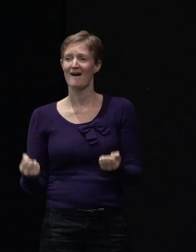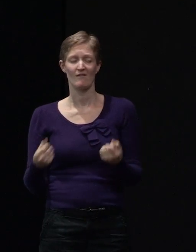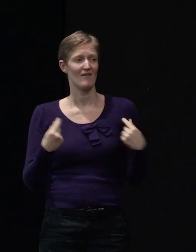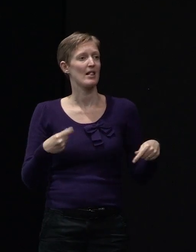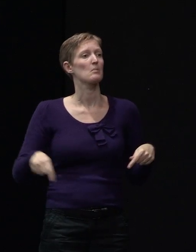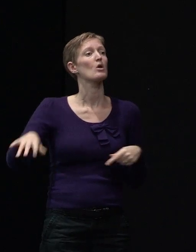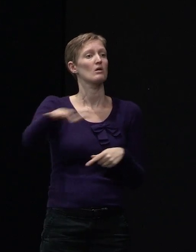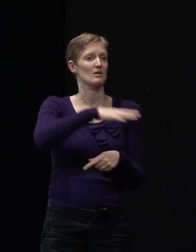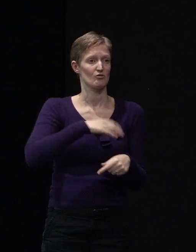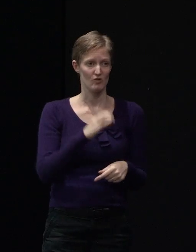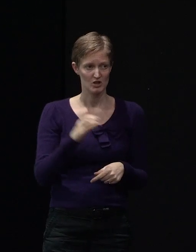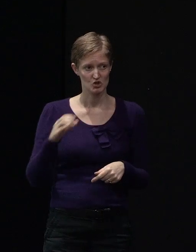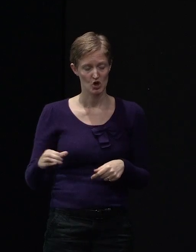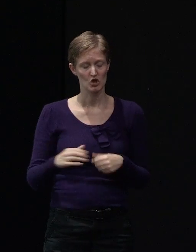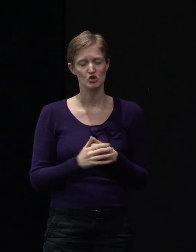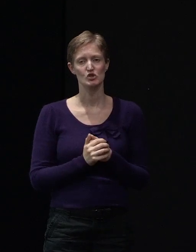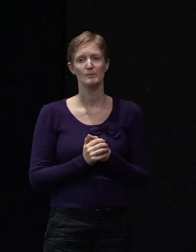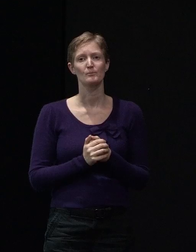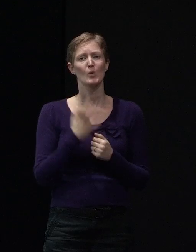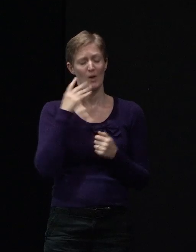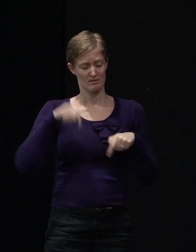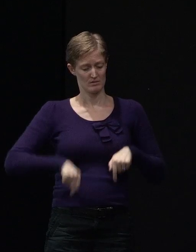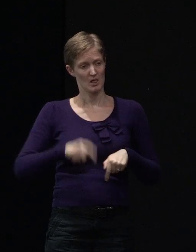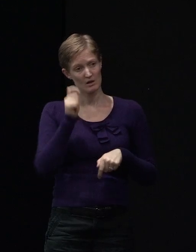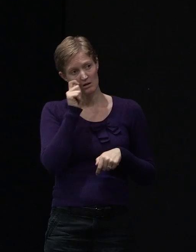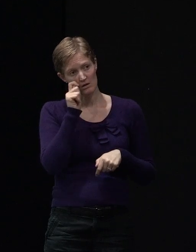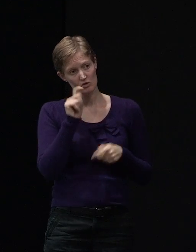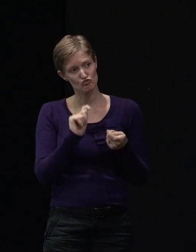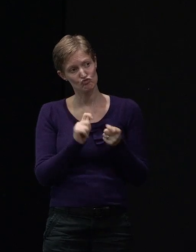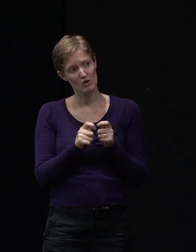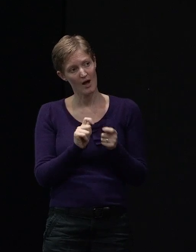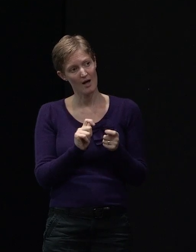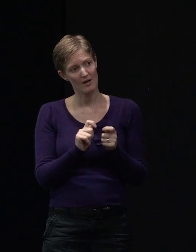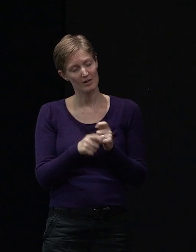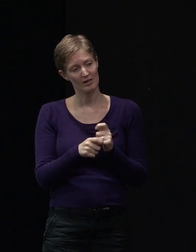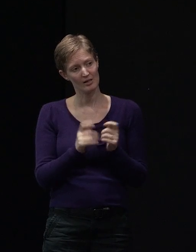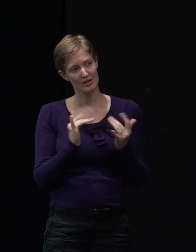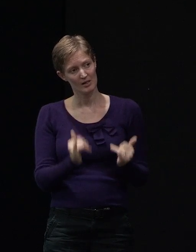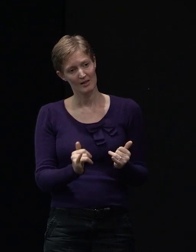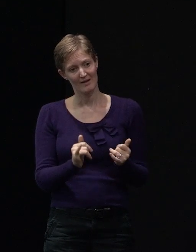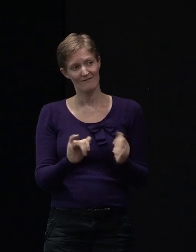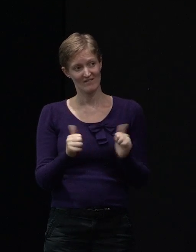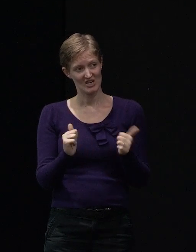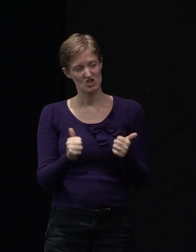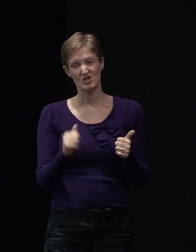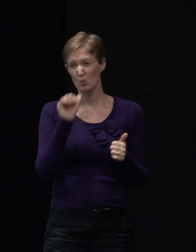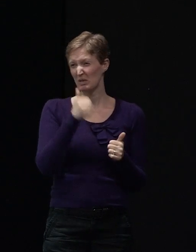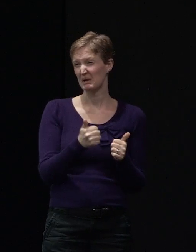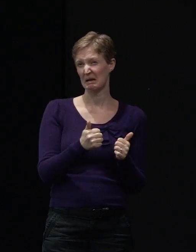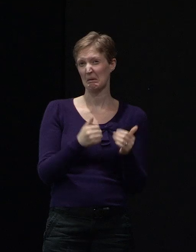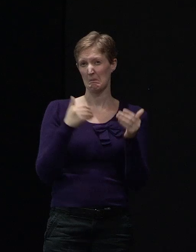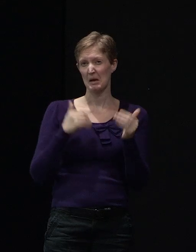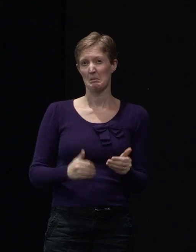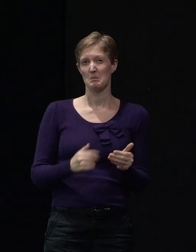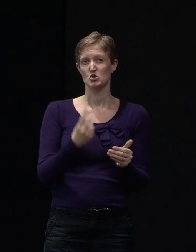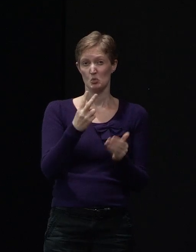The council, after this trial, and it's going to be a good two months for us to physically do the work, and then after